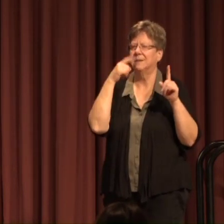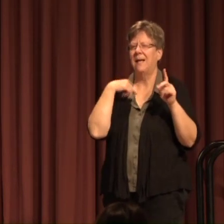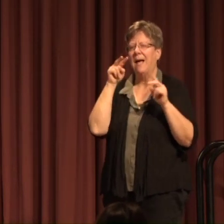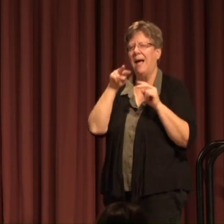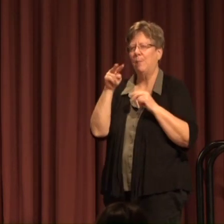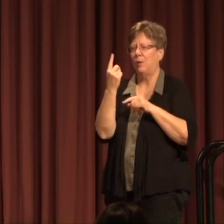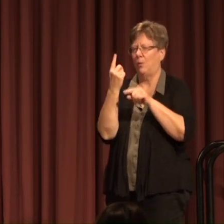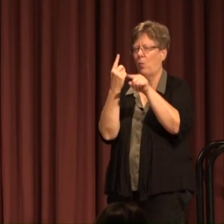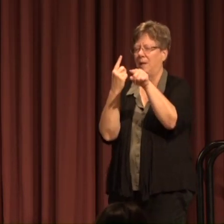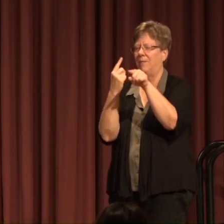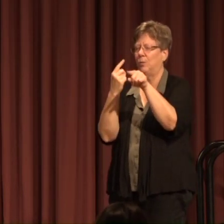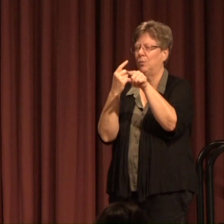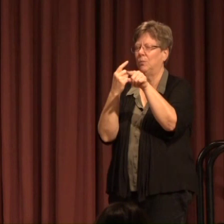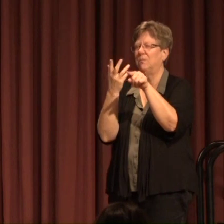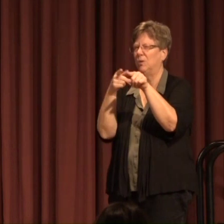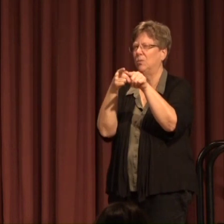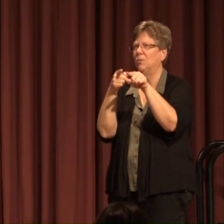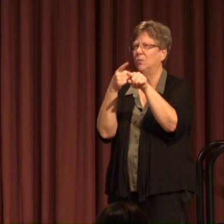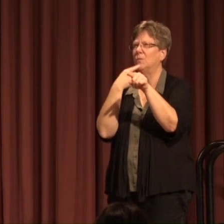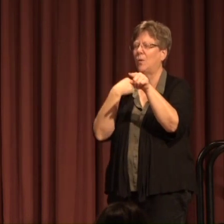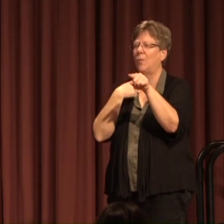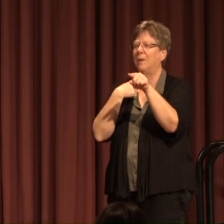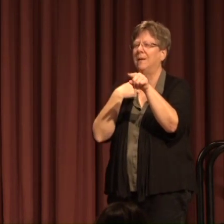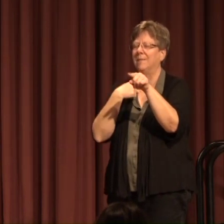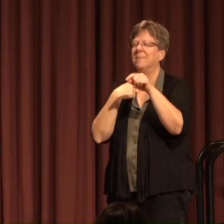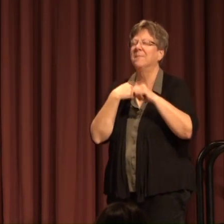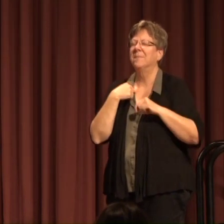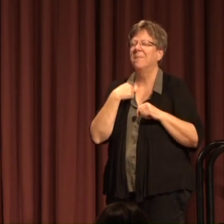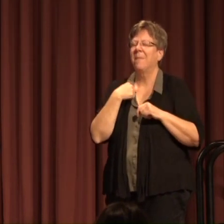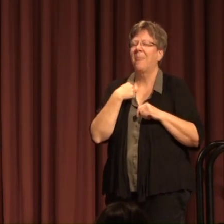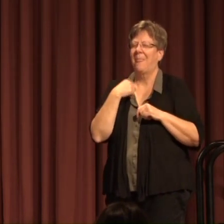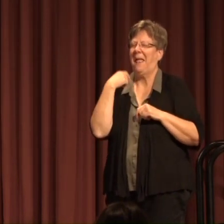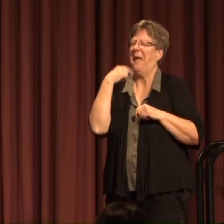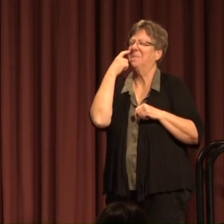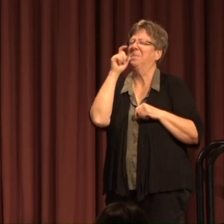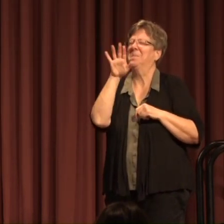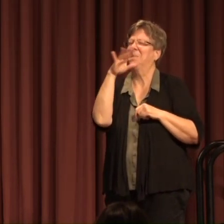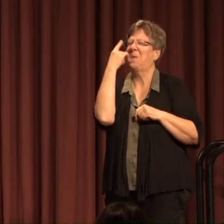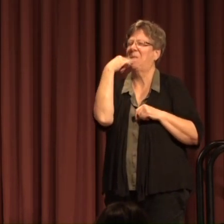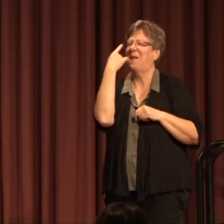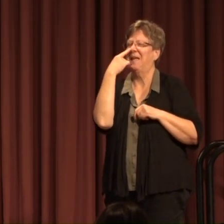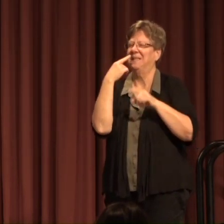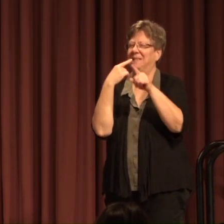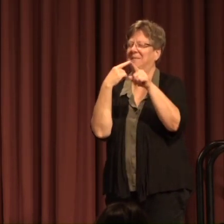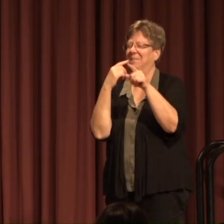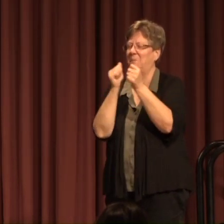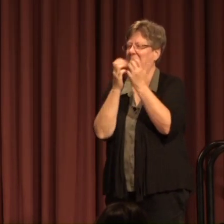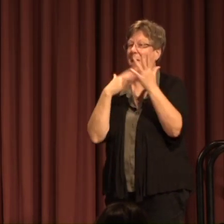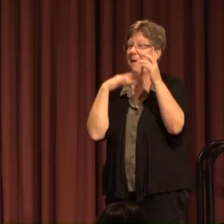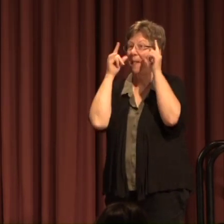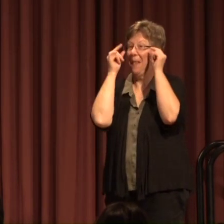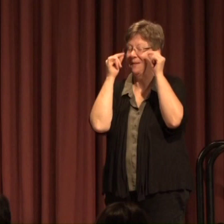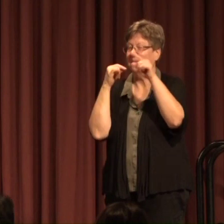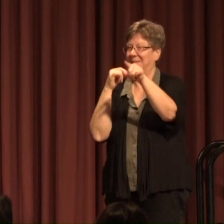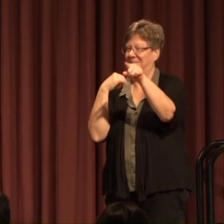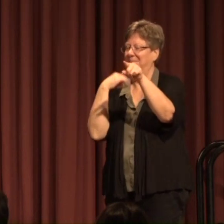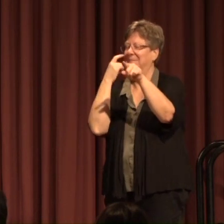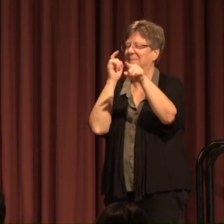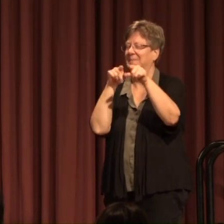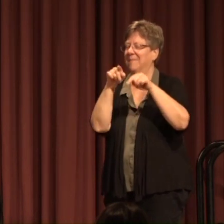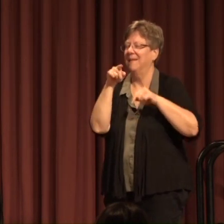one of you Who said to me this year You're off in a distance But I see you even with Without my glasses on Who said